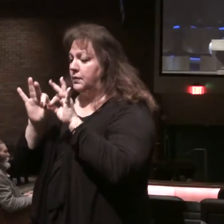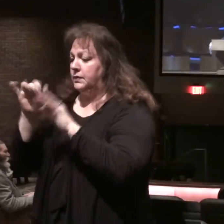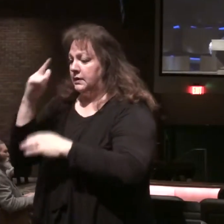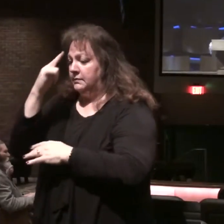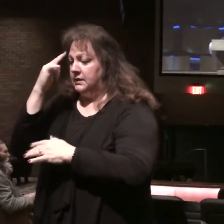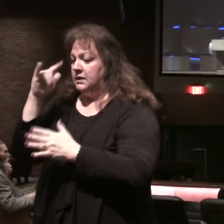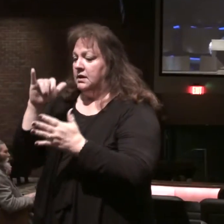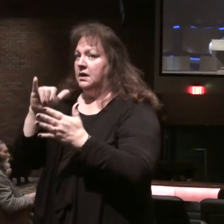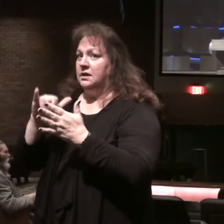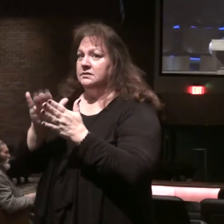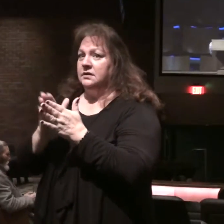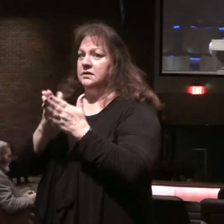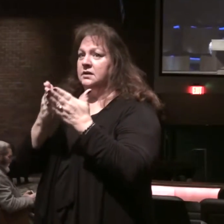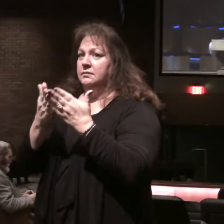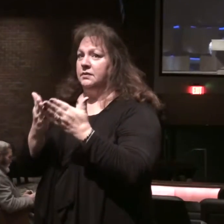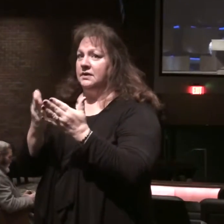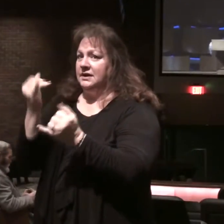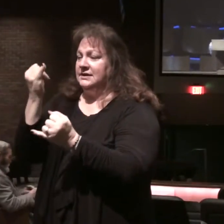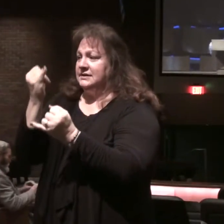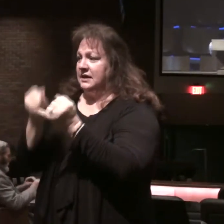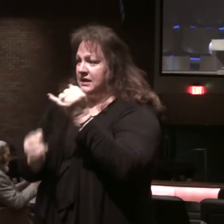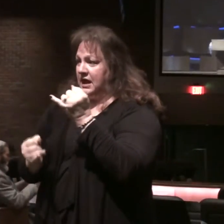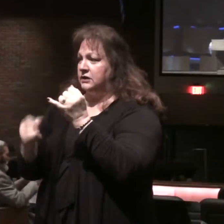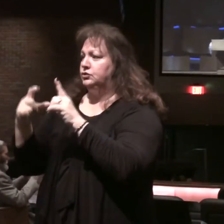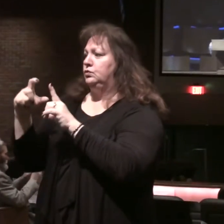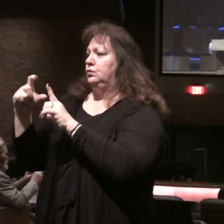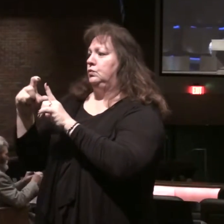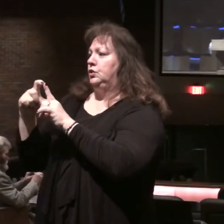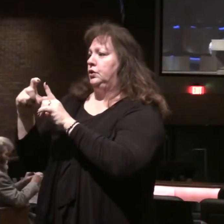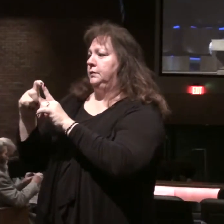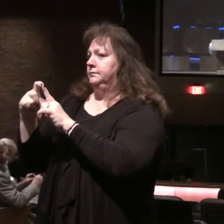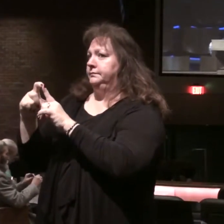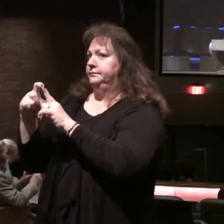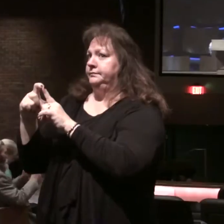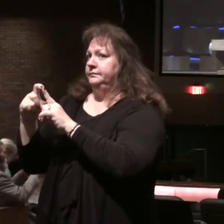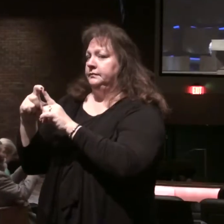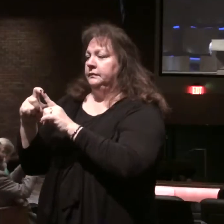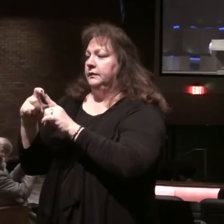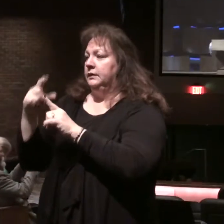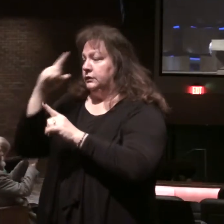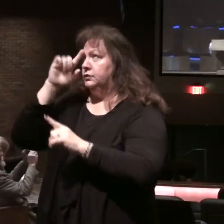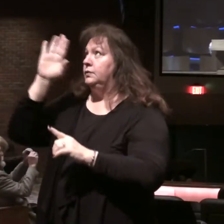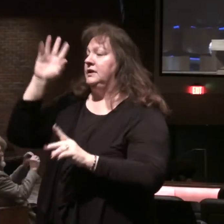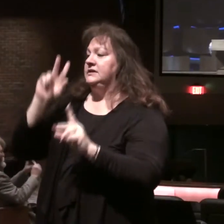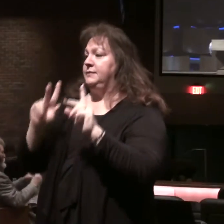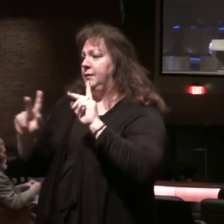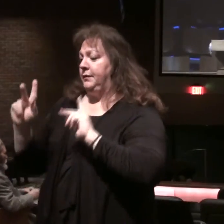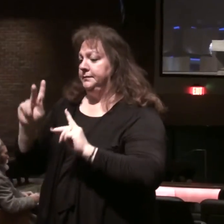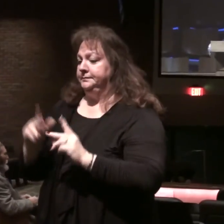it is God's last word to his people.